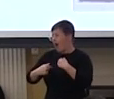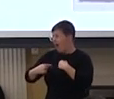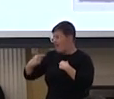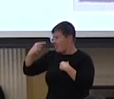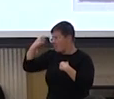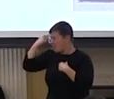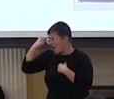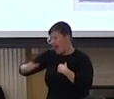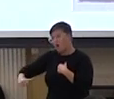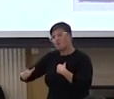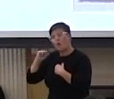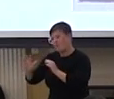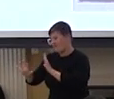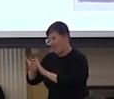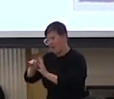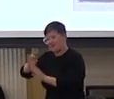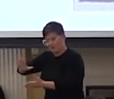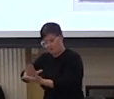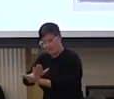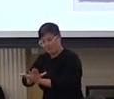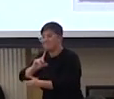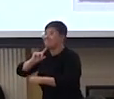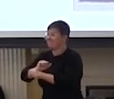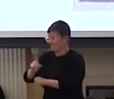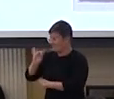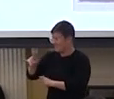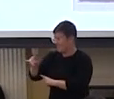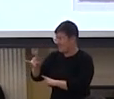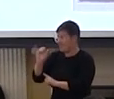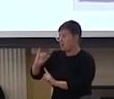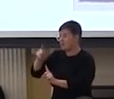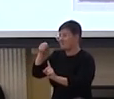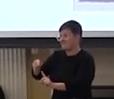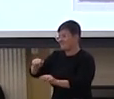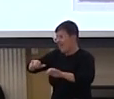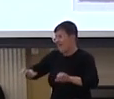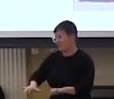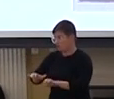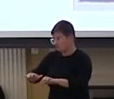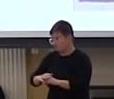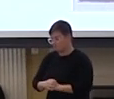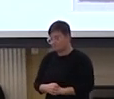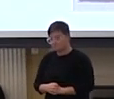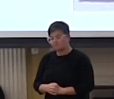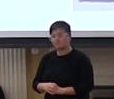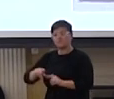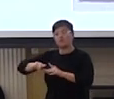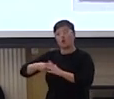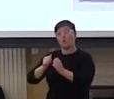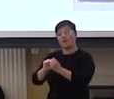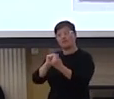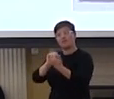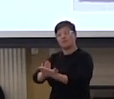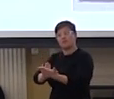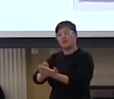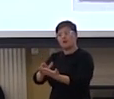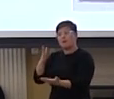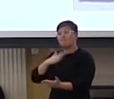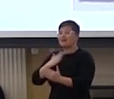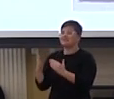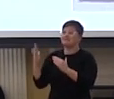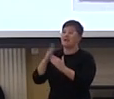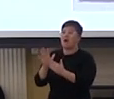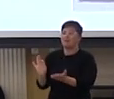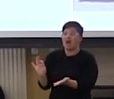wasn't going to find in your paper I found and that was the point of action and I want to start by addressing although my main